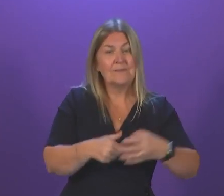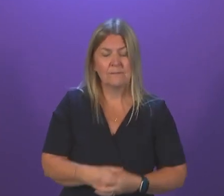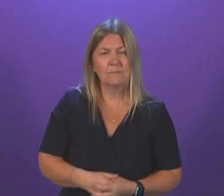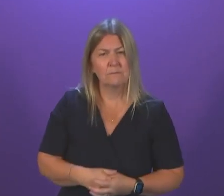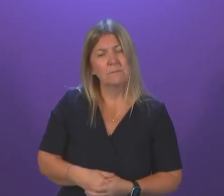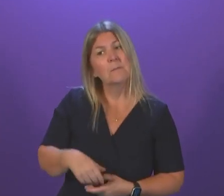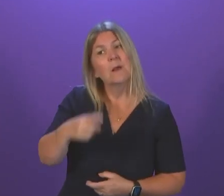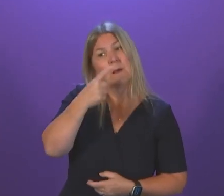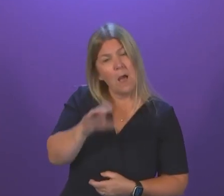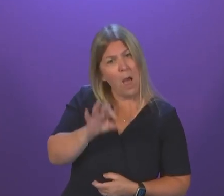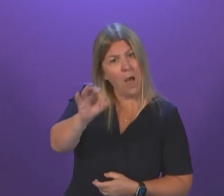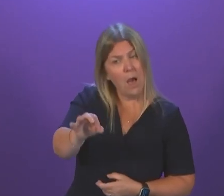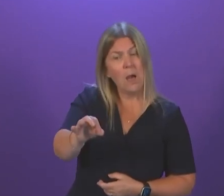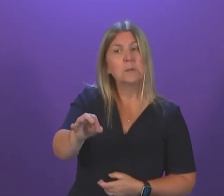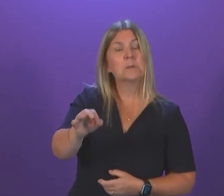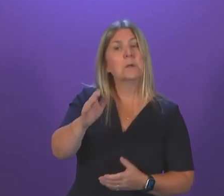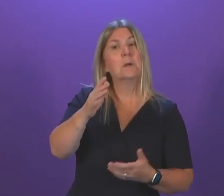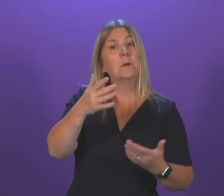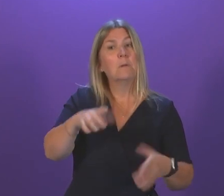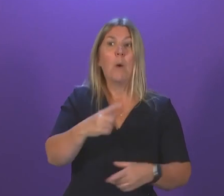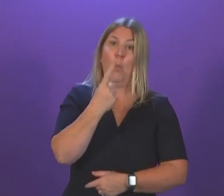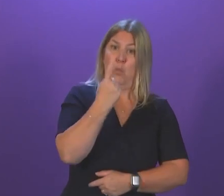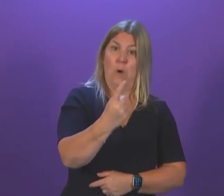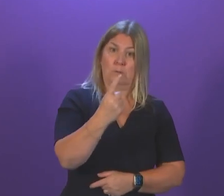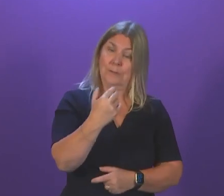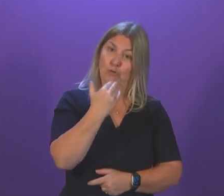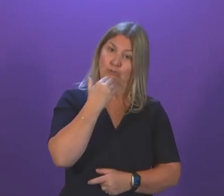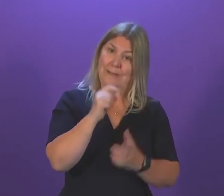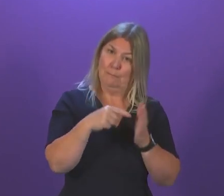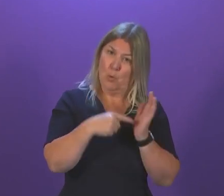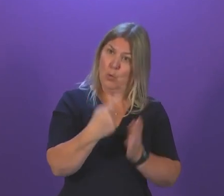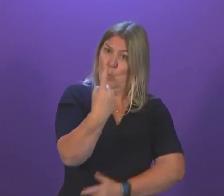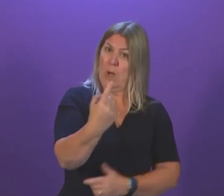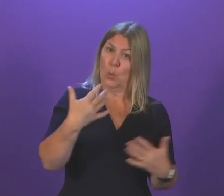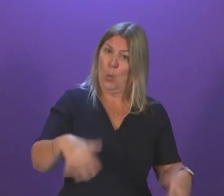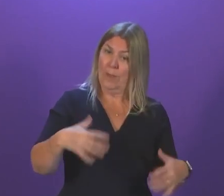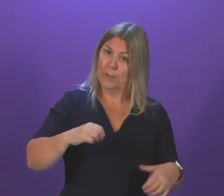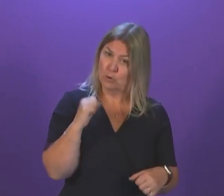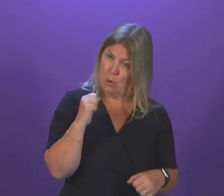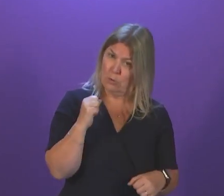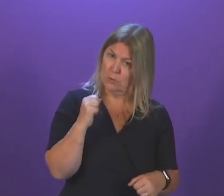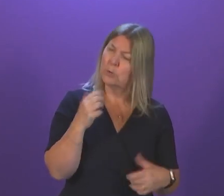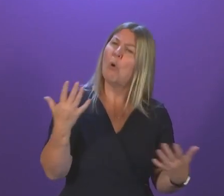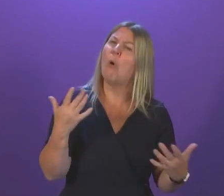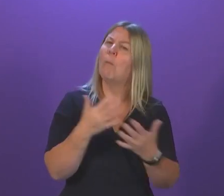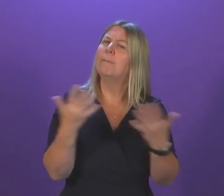will only be a single green port in Scotland and if not, where will the additional funding come from for the remainder?